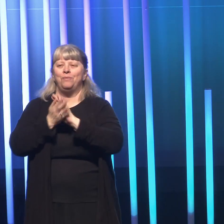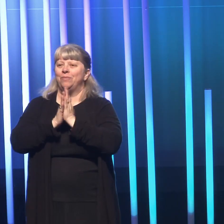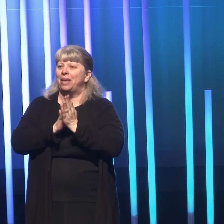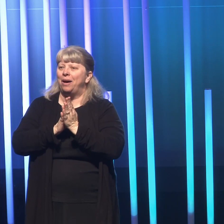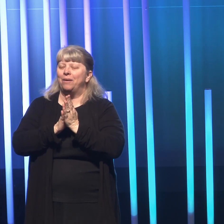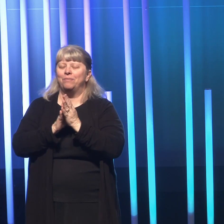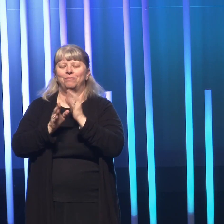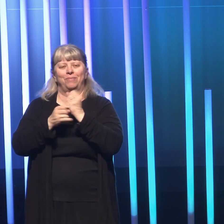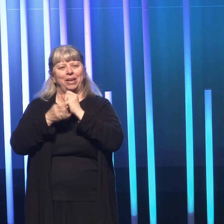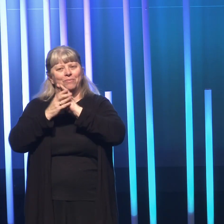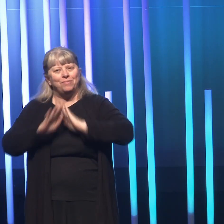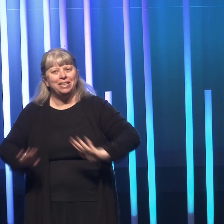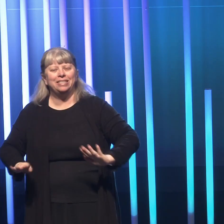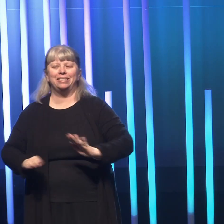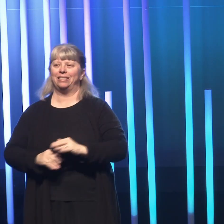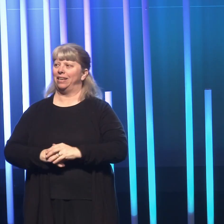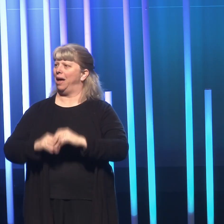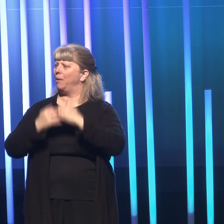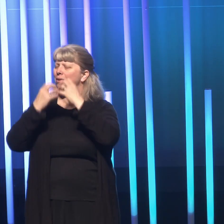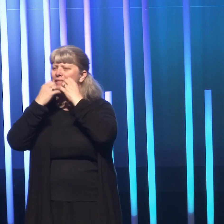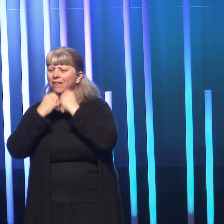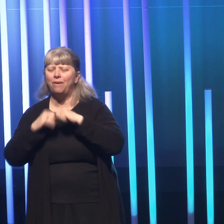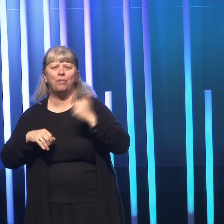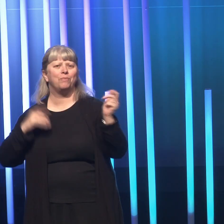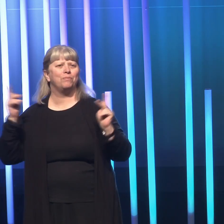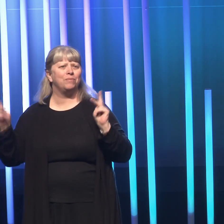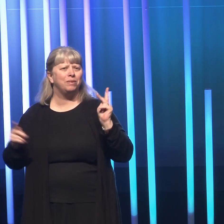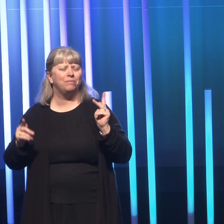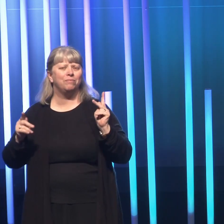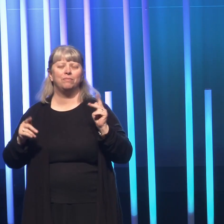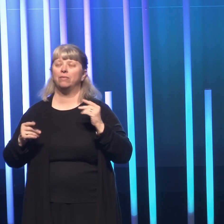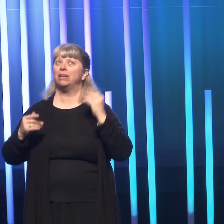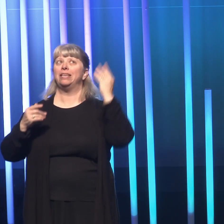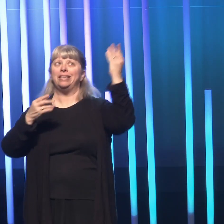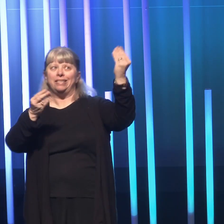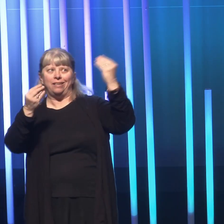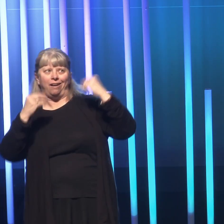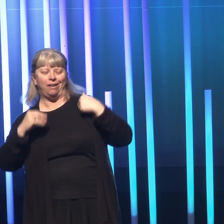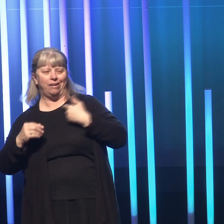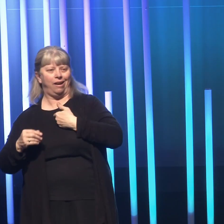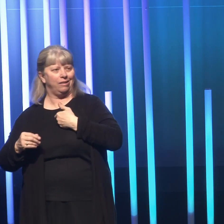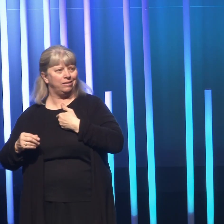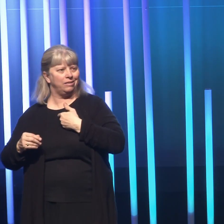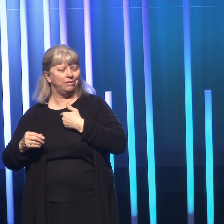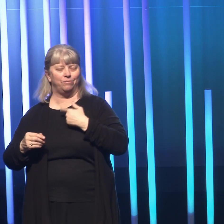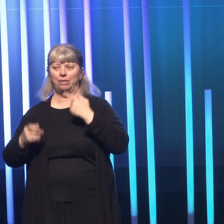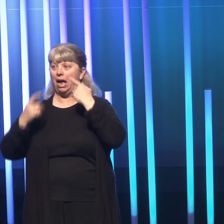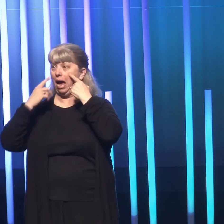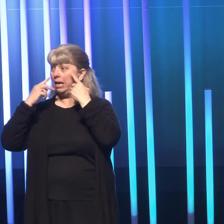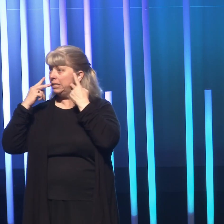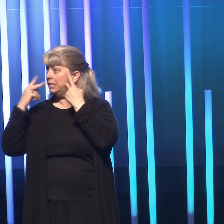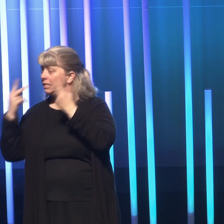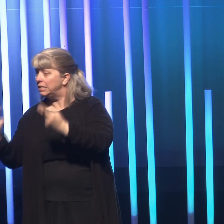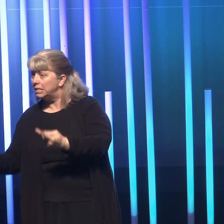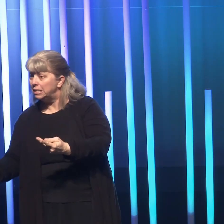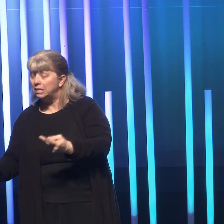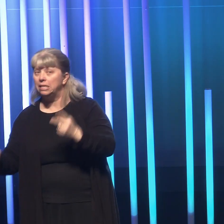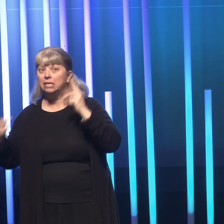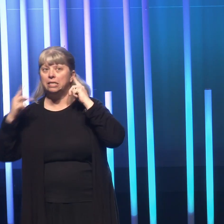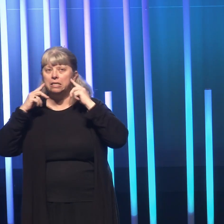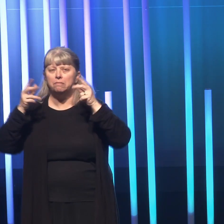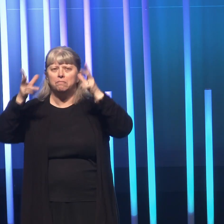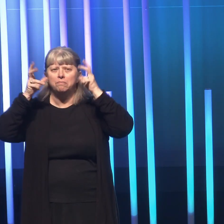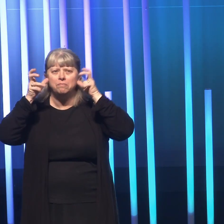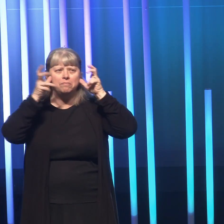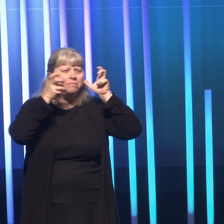peacemakers, how to care for others. He taught us about being the eyes to see and the ears to hear.